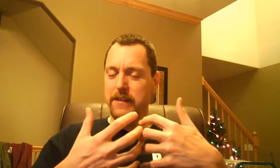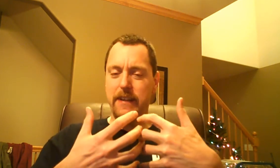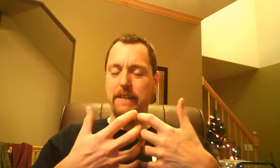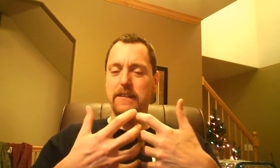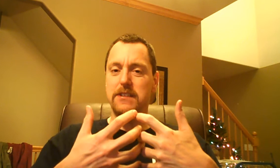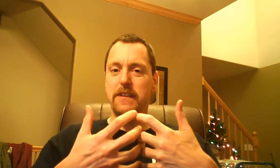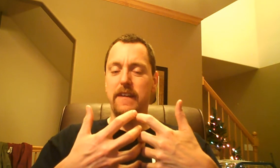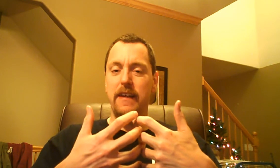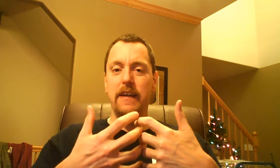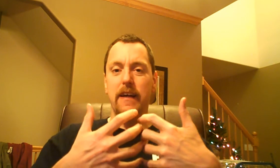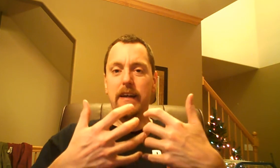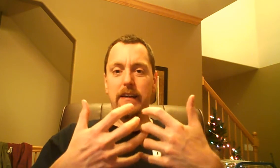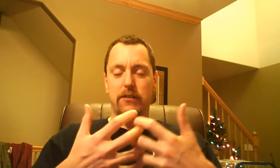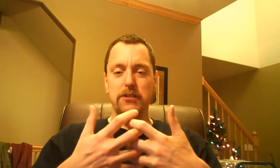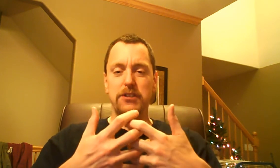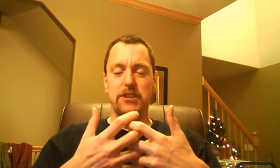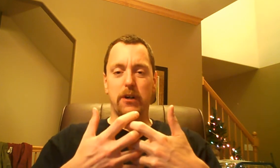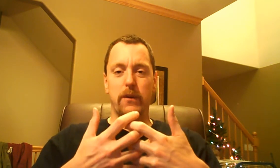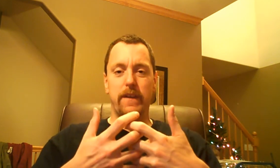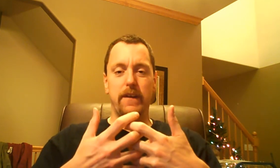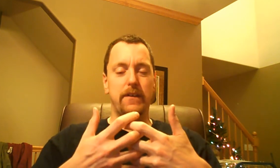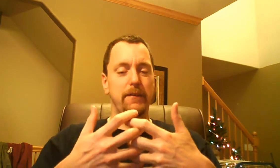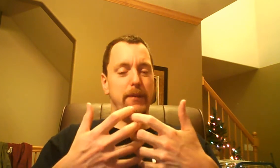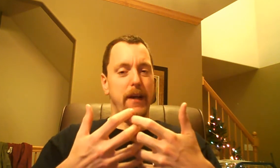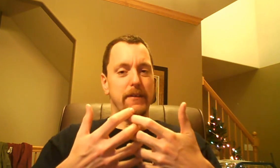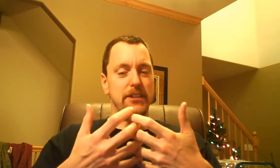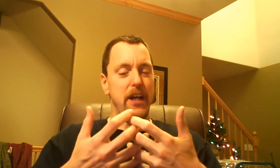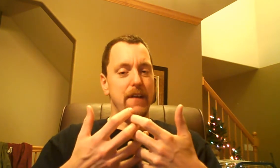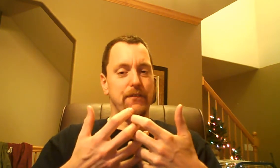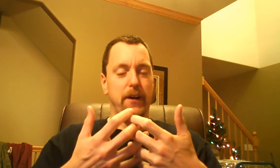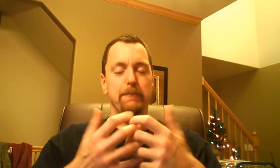able to take those to the grocery store with you to be able to shop from.